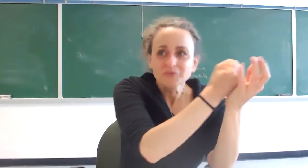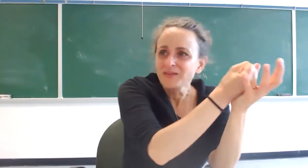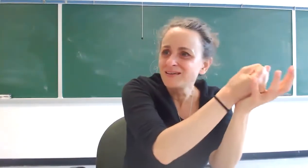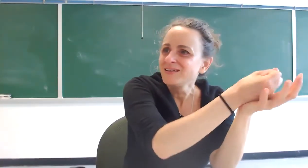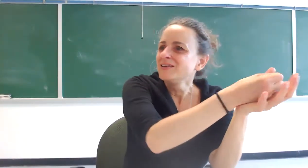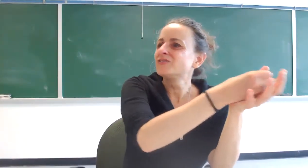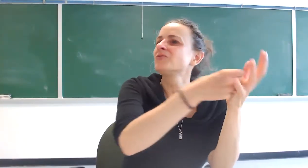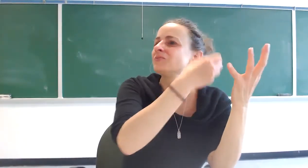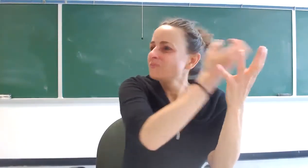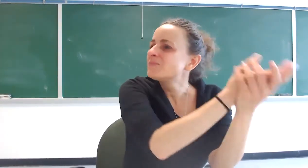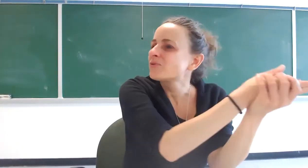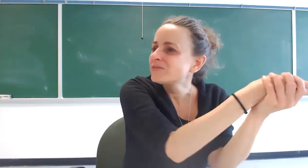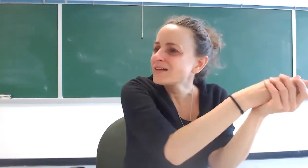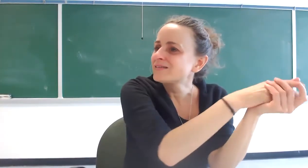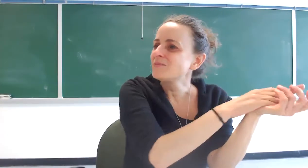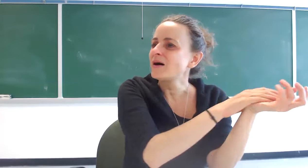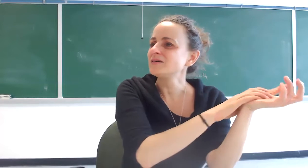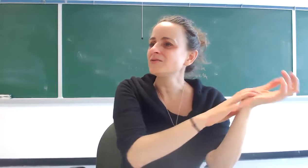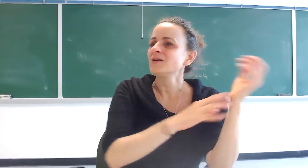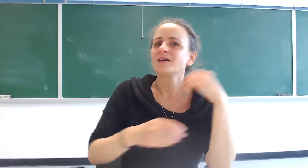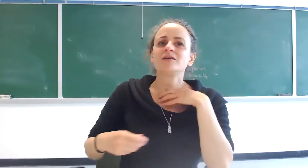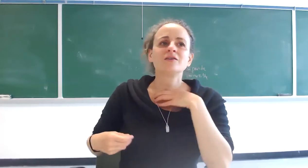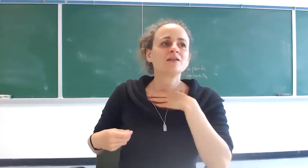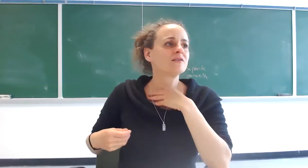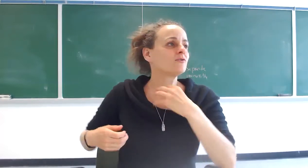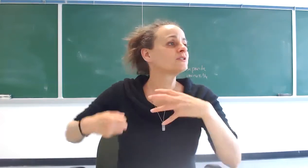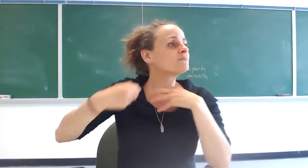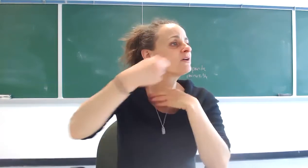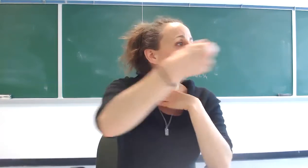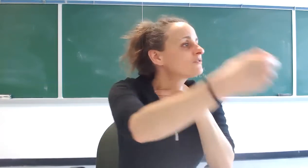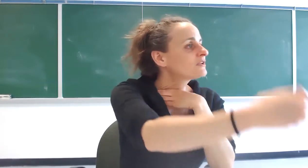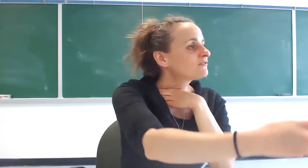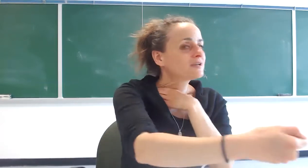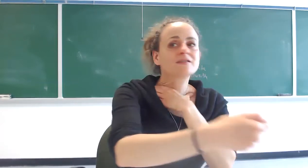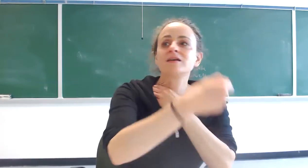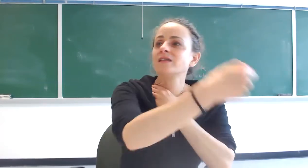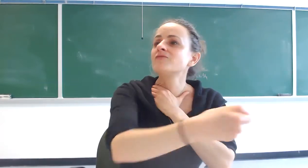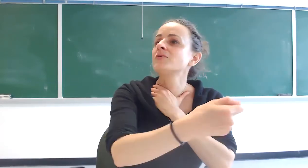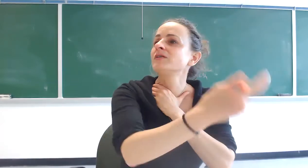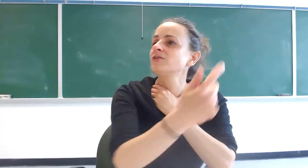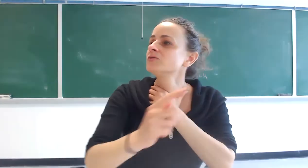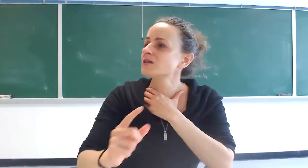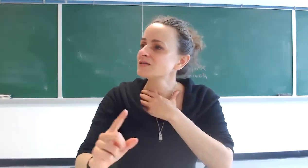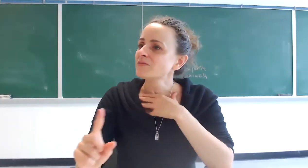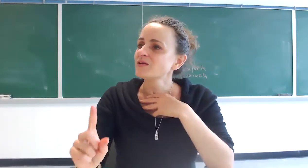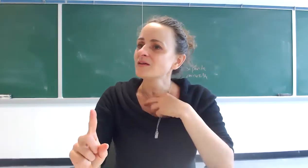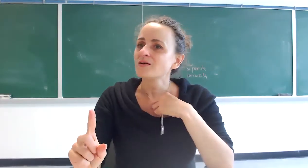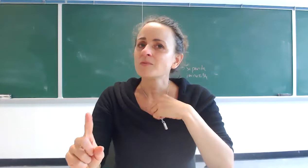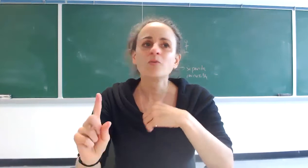to be protected by you and and the response you're giving tells everyone that you saw something there what